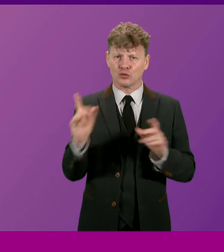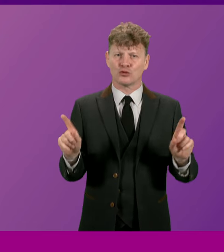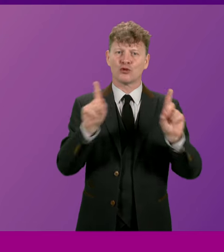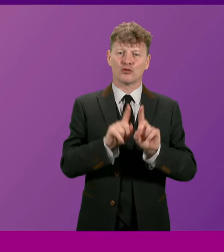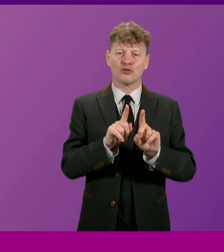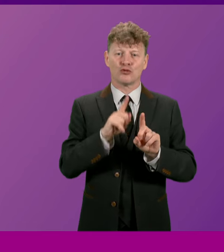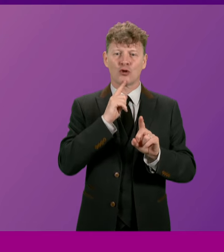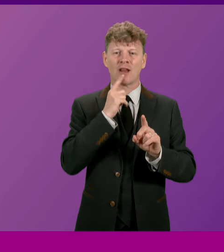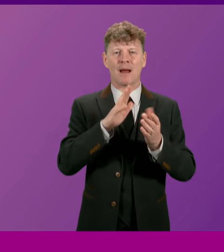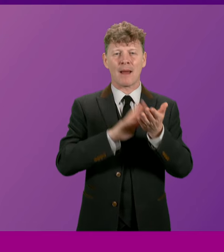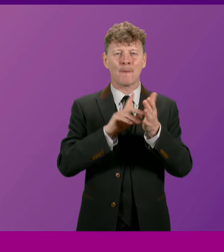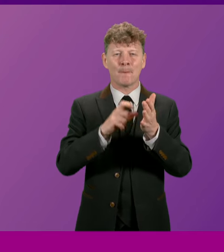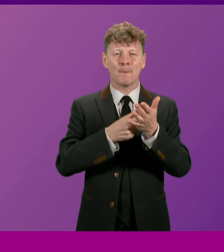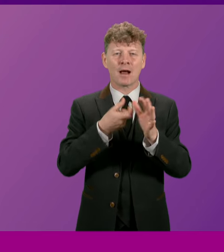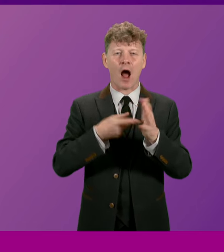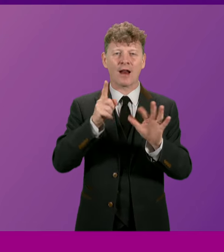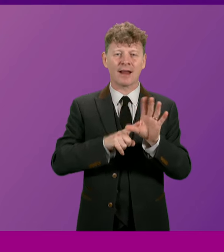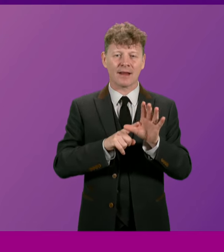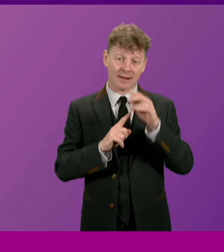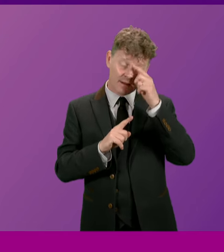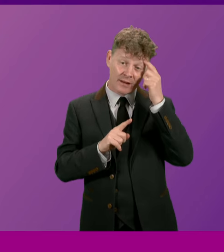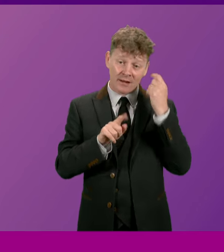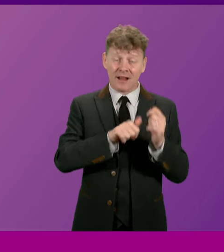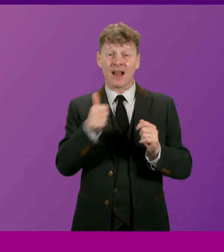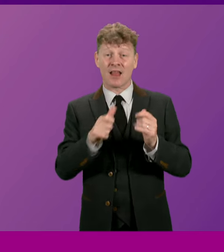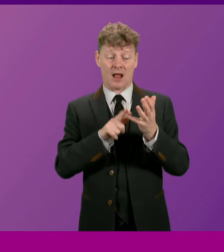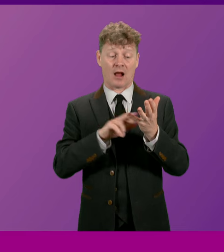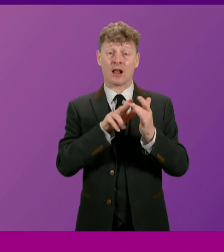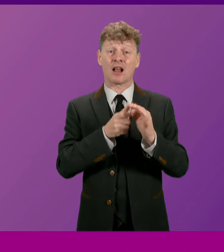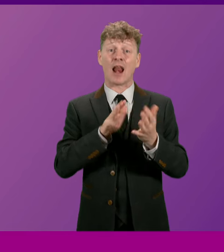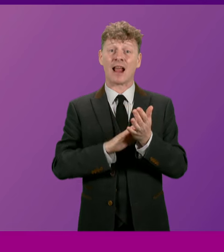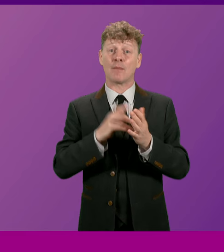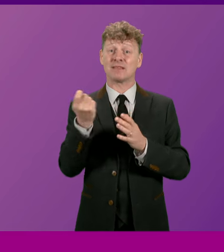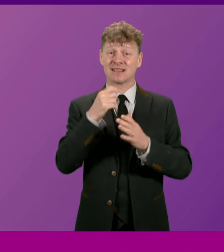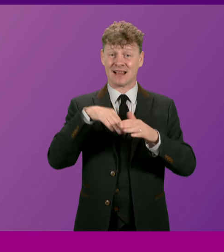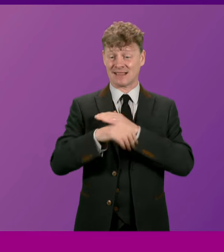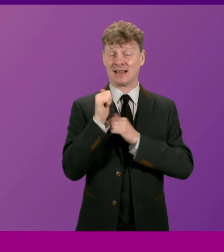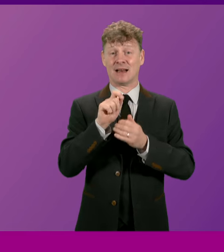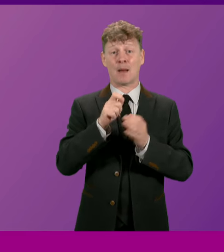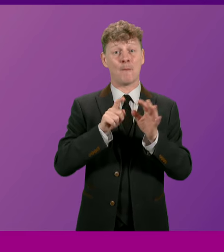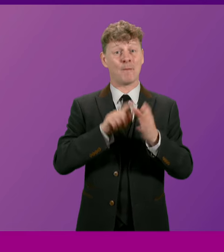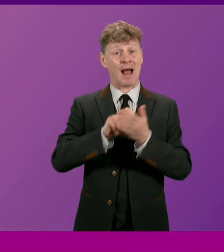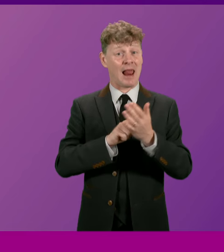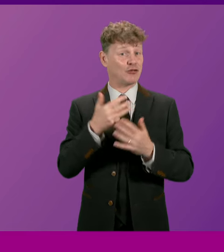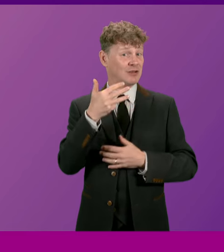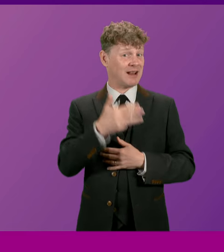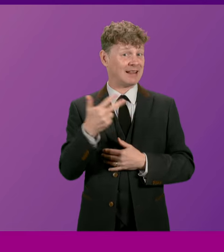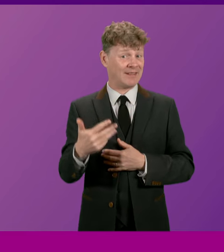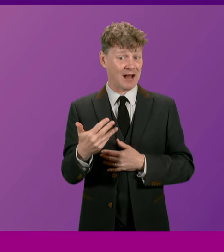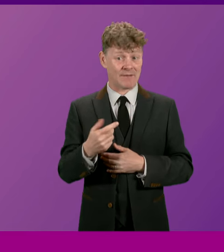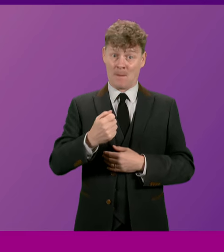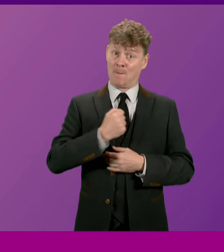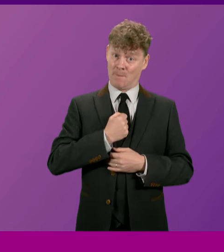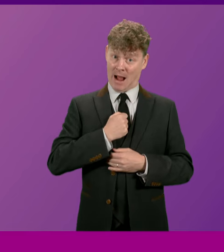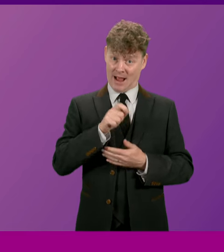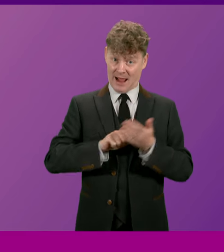friend, Dr Alan McCartney. Rosanna Cunningham's success in the Perth and Connors by-election in 1995, my own election to